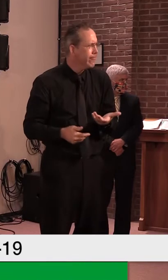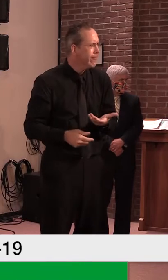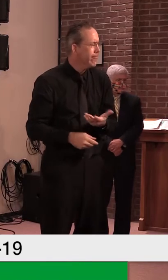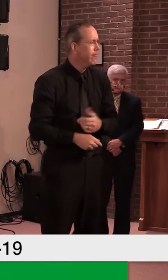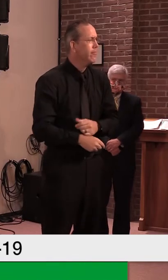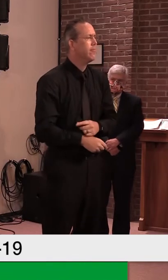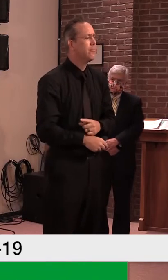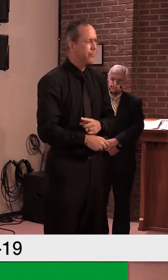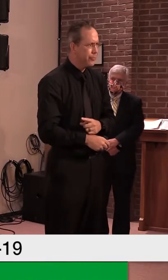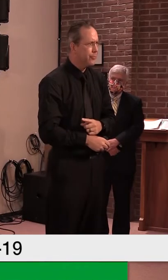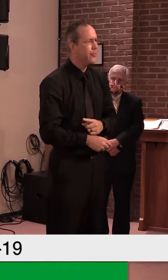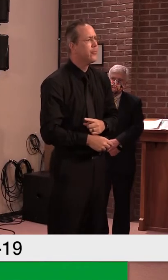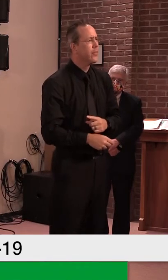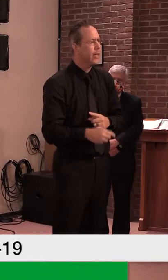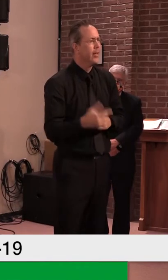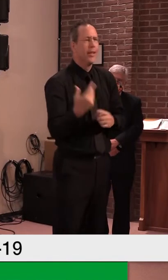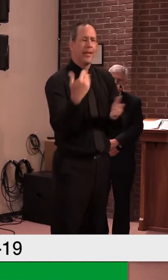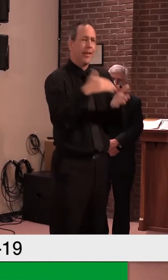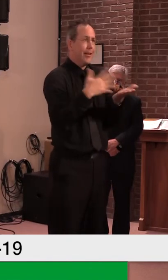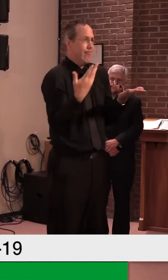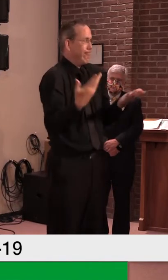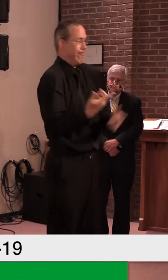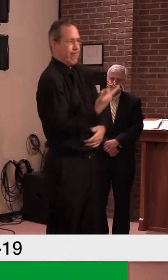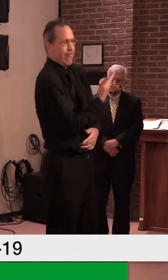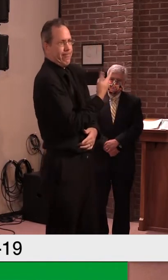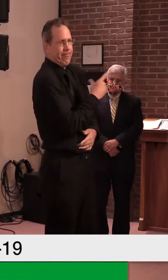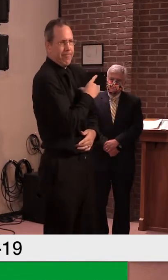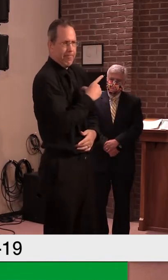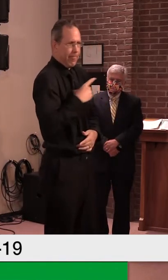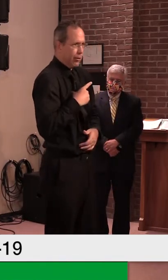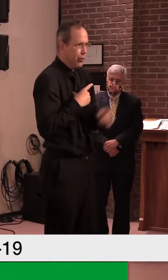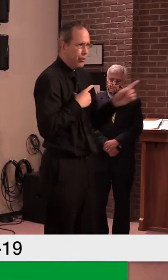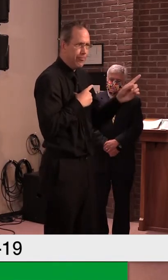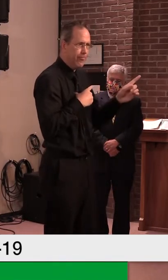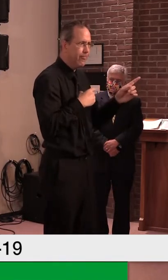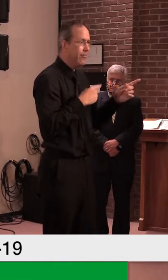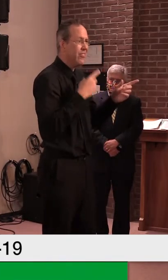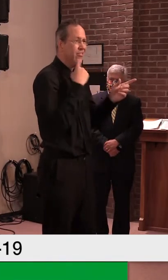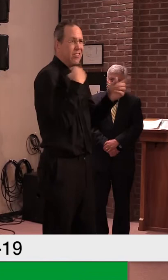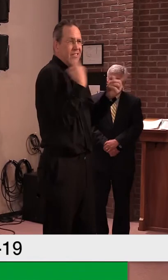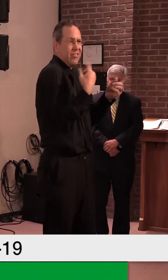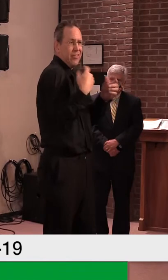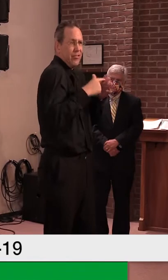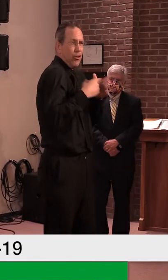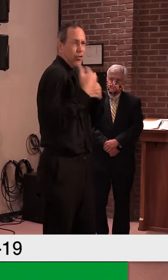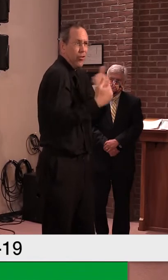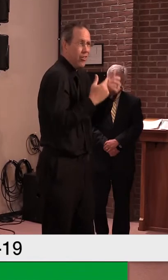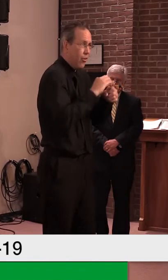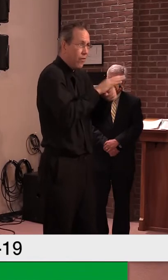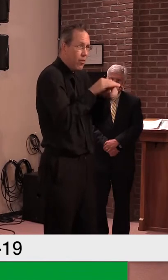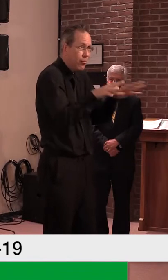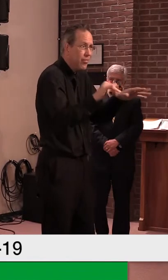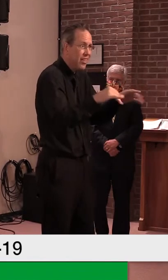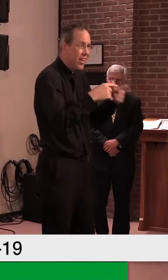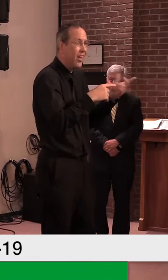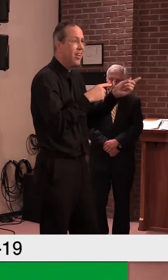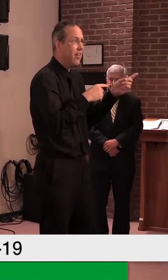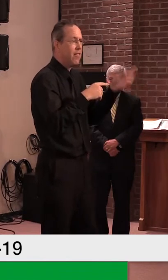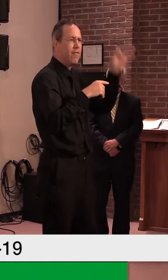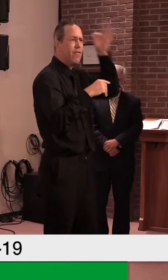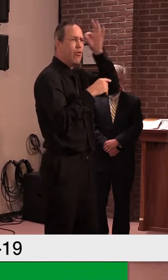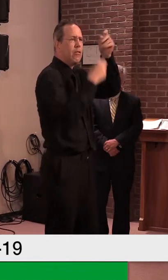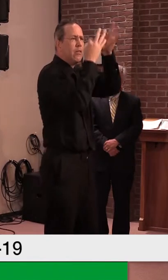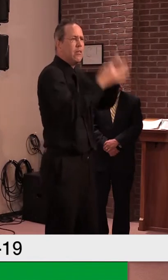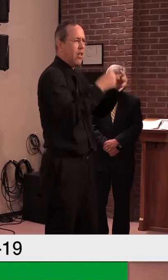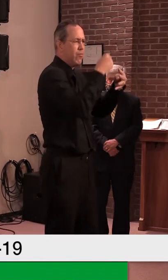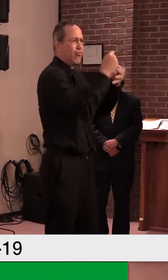and then pared down from there. So and then went down as low as 20 million after some of the guidelines were